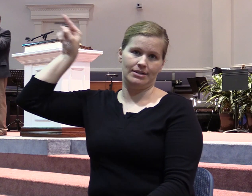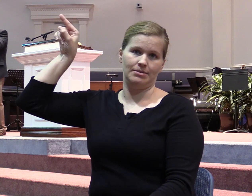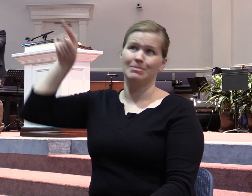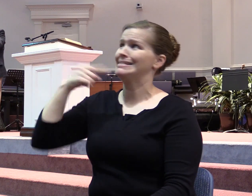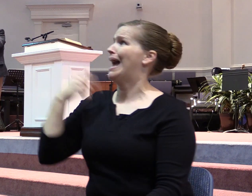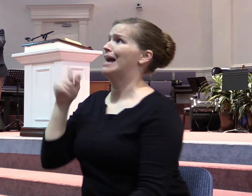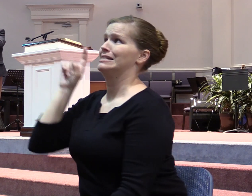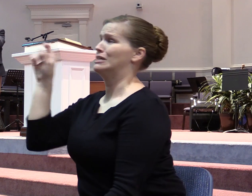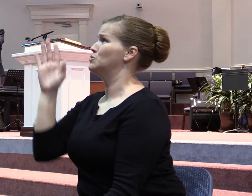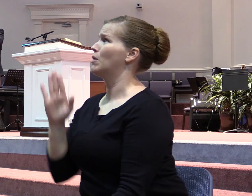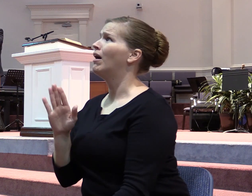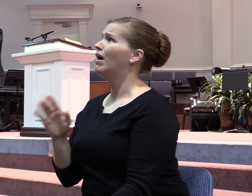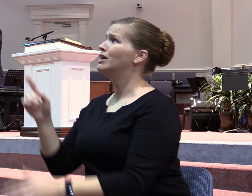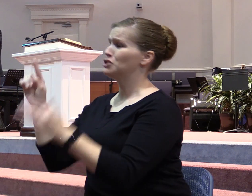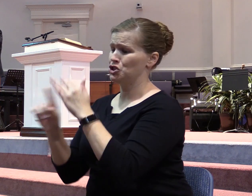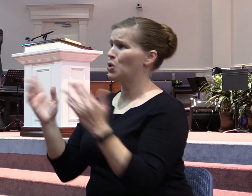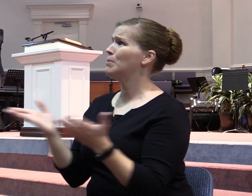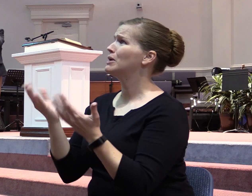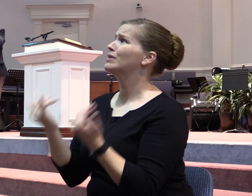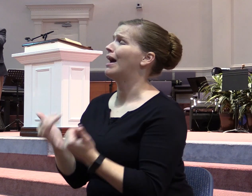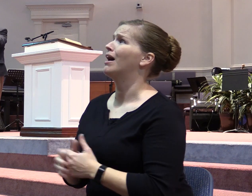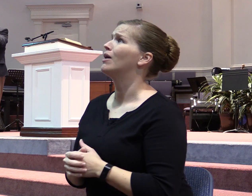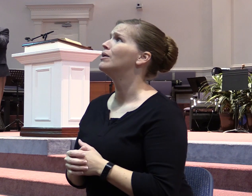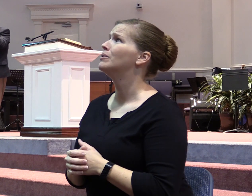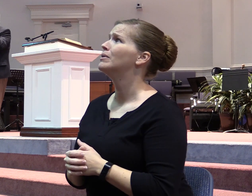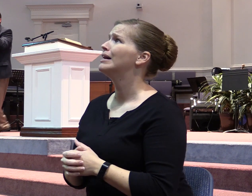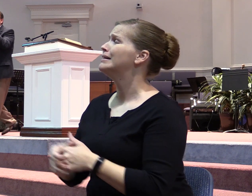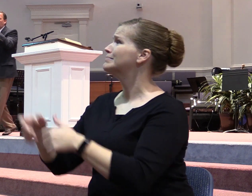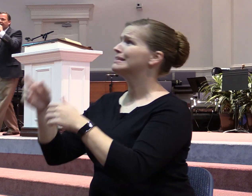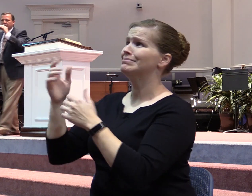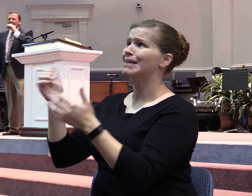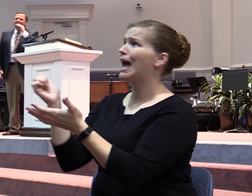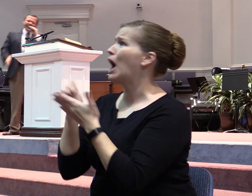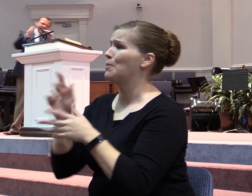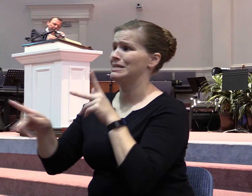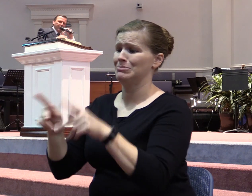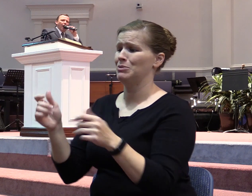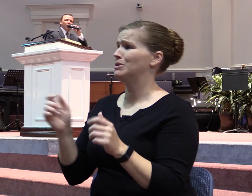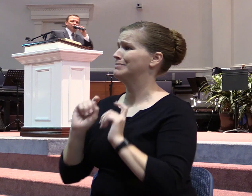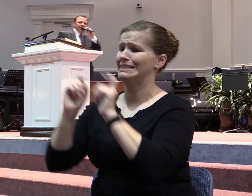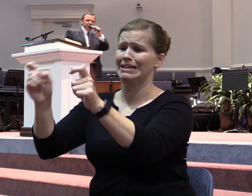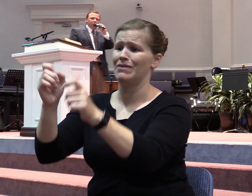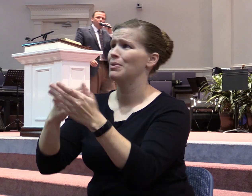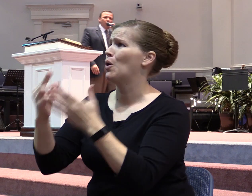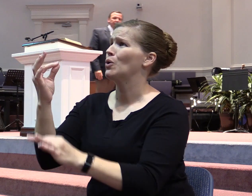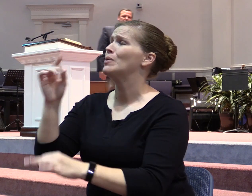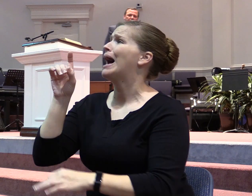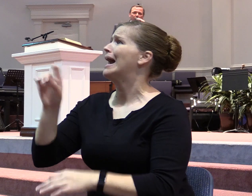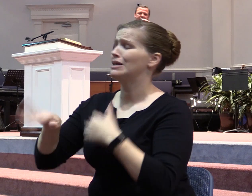God. I need you to show up in this place. I need you to feel these people with the Holy Ghost. I need when all those prisoners walk in in two weeks,